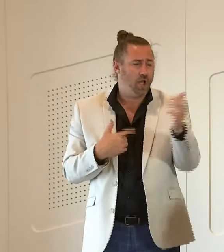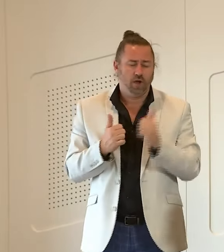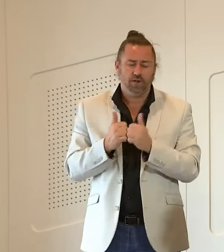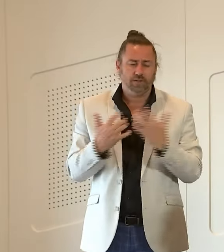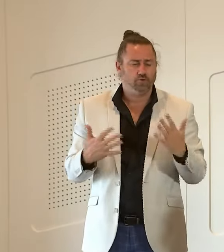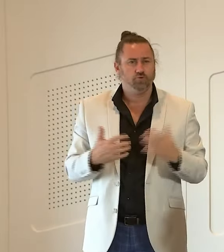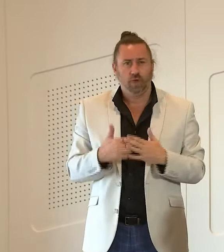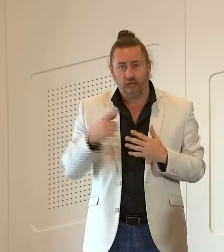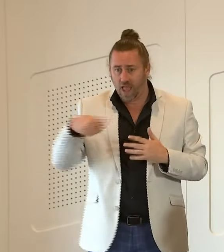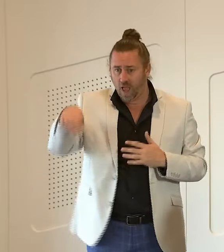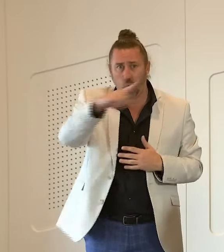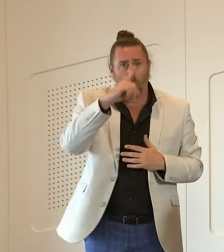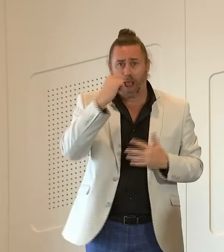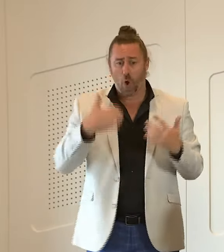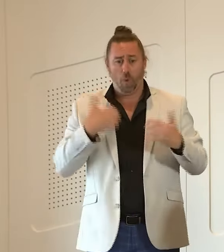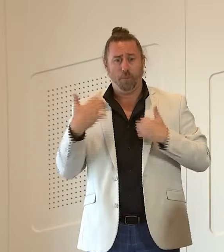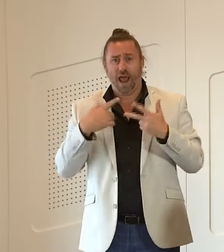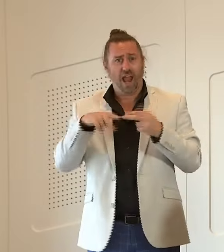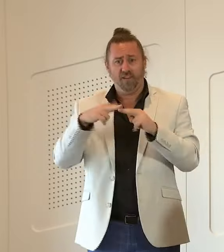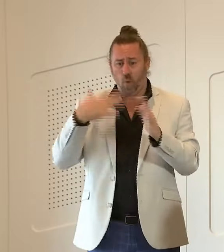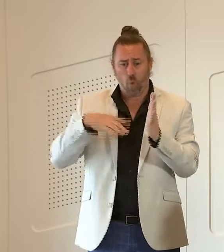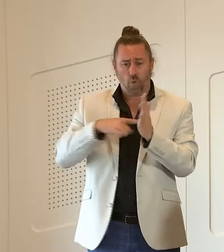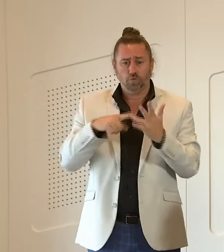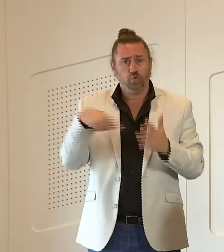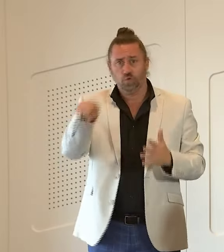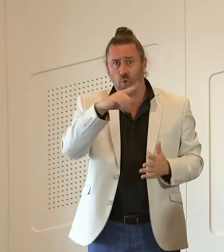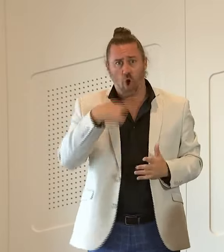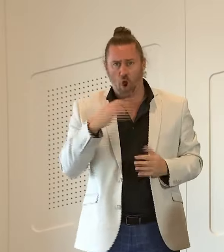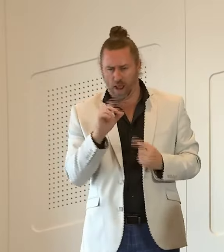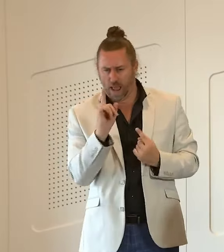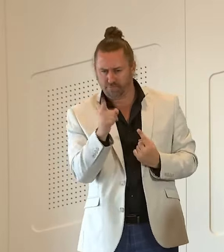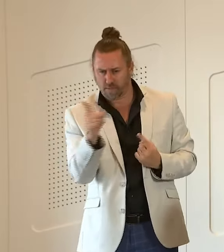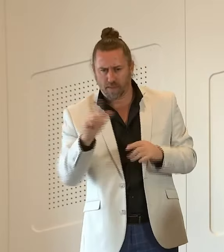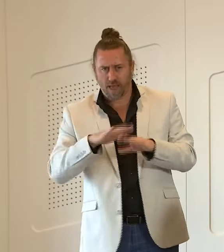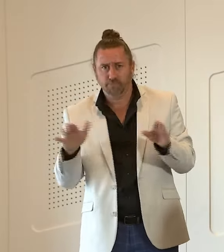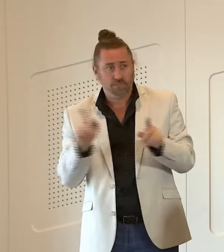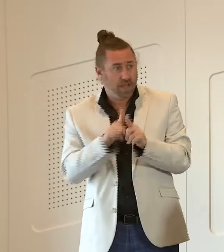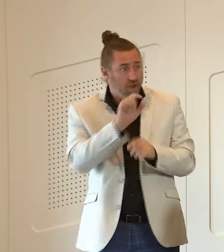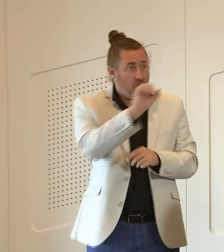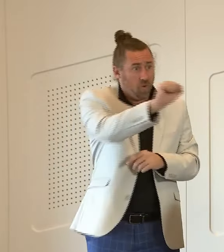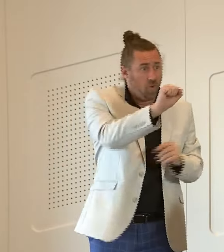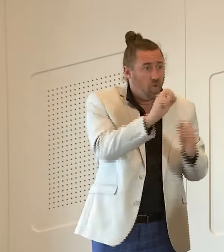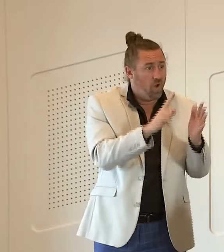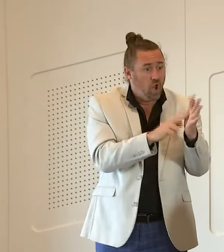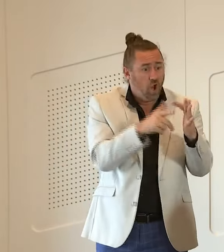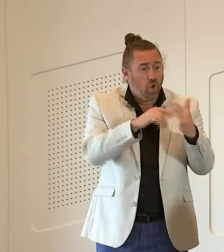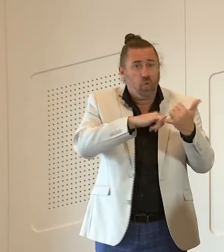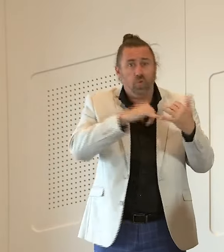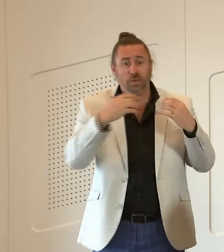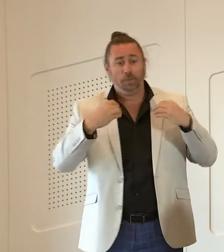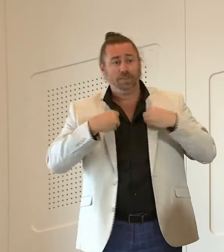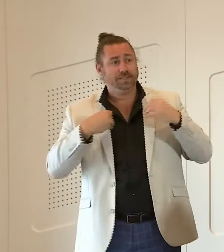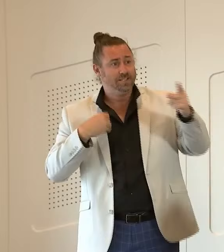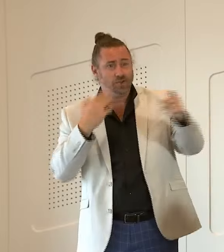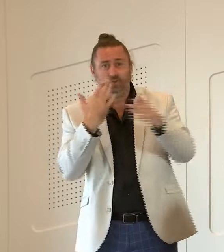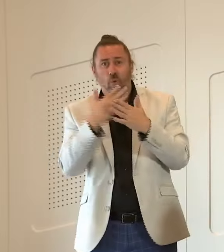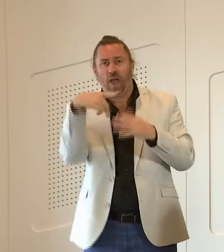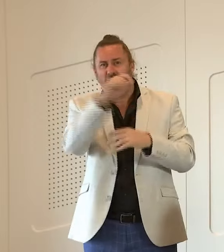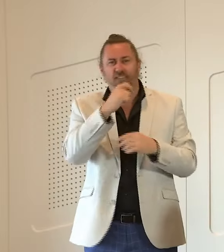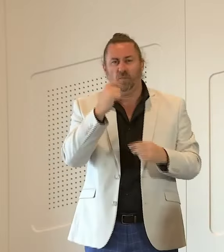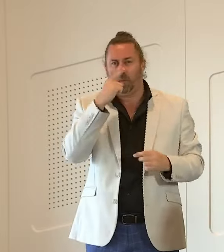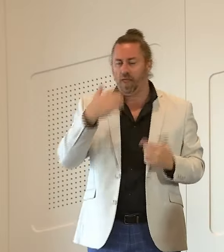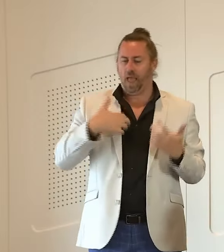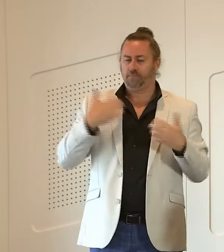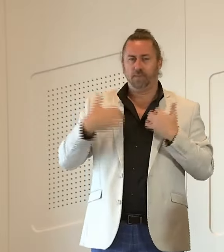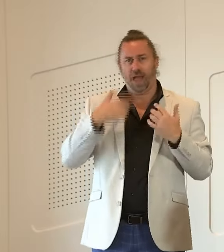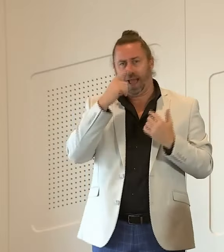raise any issues that they have i can't i can't say anything more than that just like they do in your news organizations i'm quite sure if there's cultural issues there they can